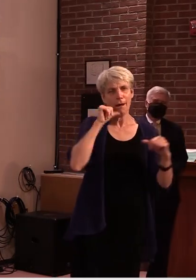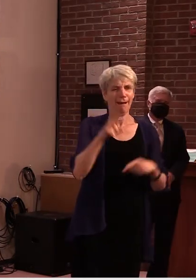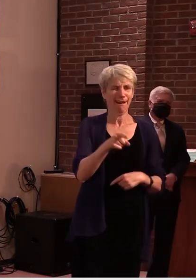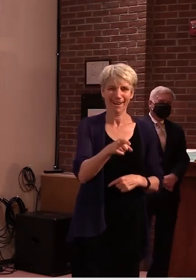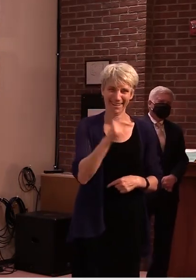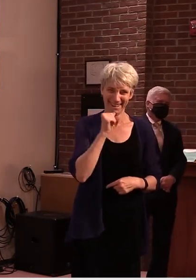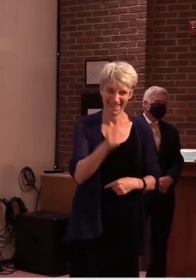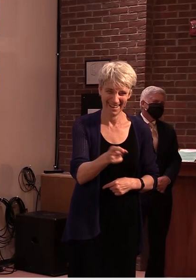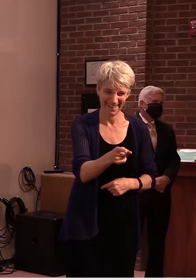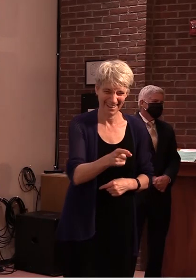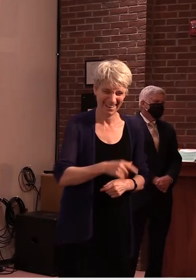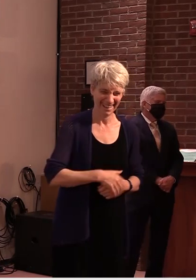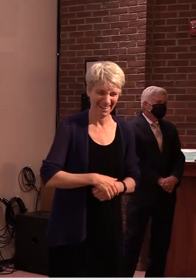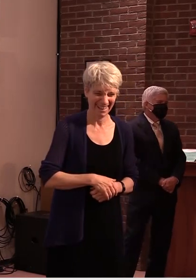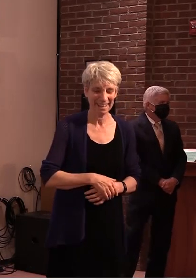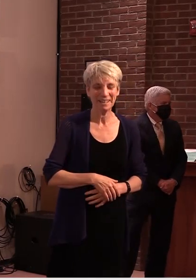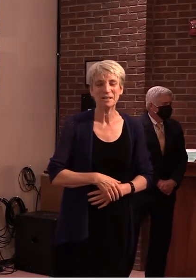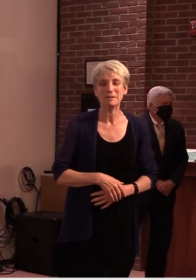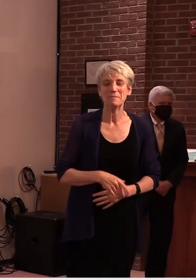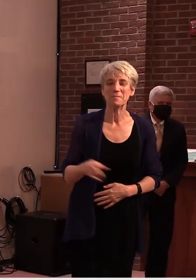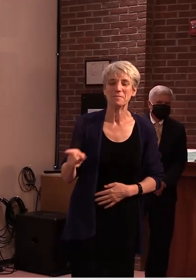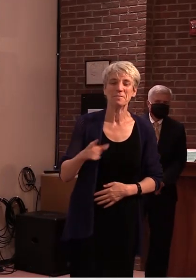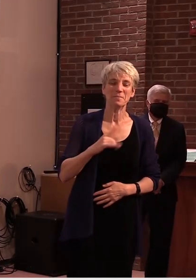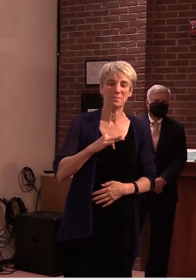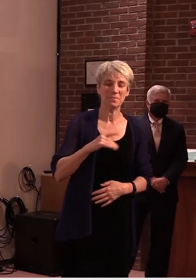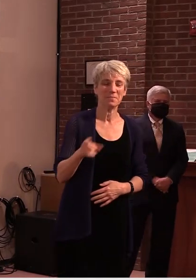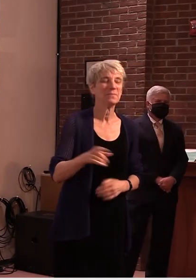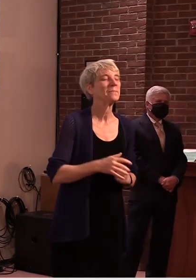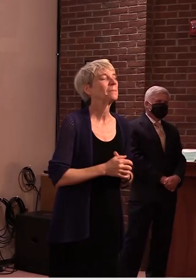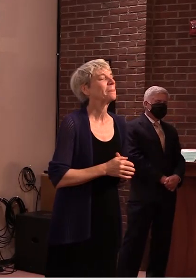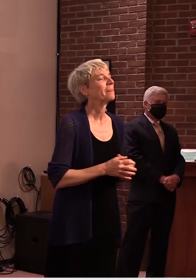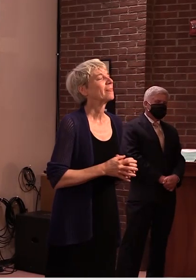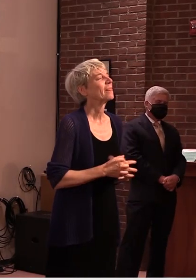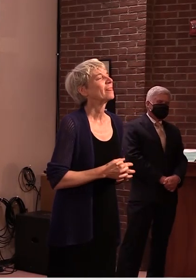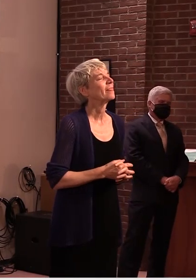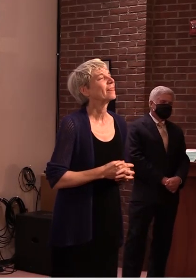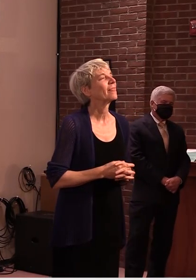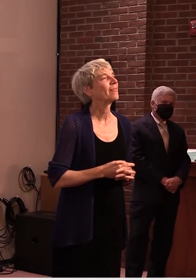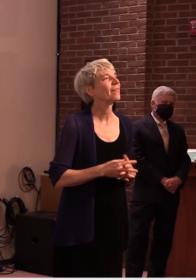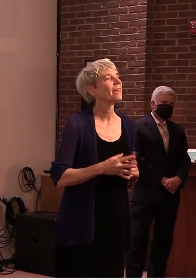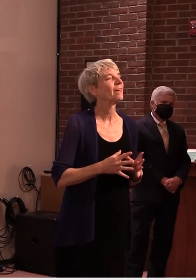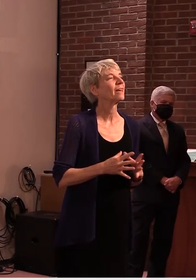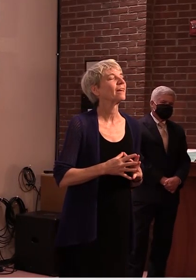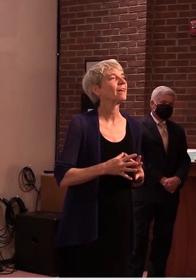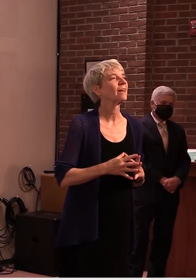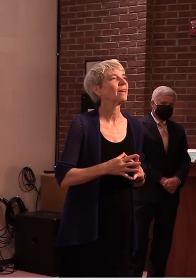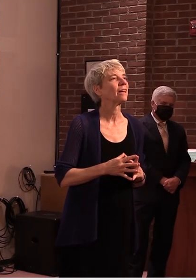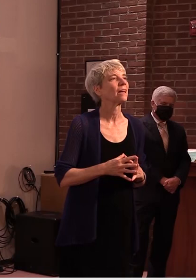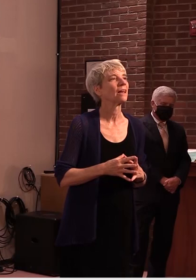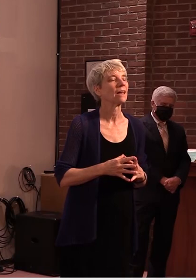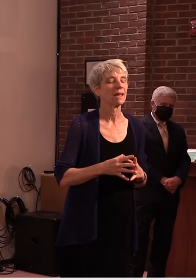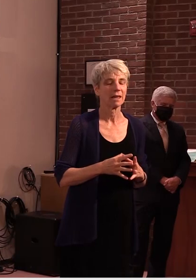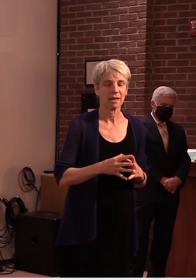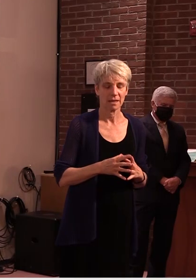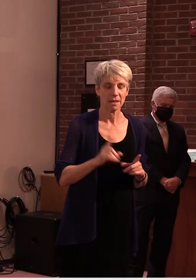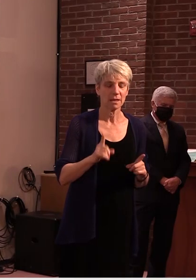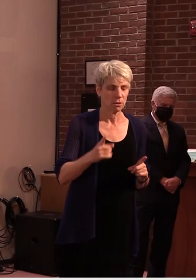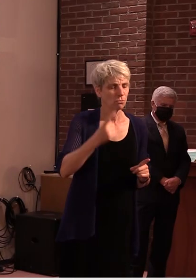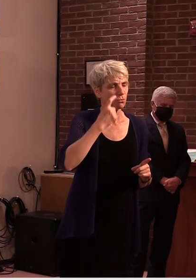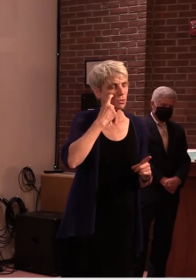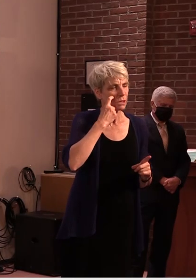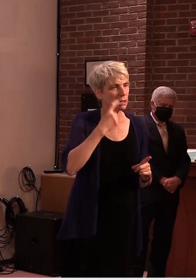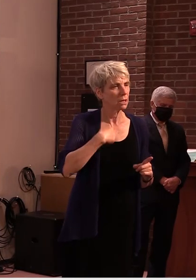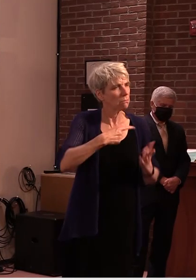that's great uh when i uh when i had talked uh about this um with um some retired